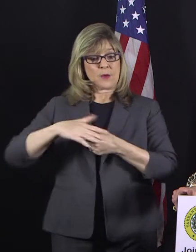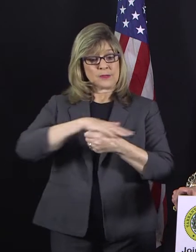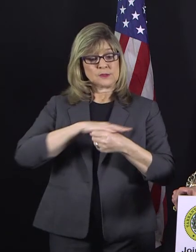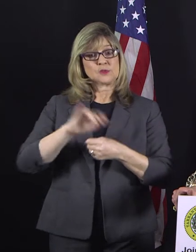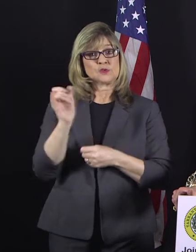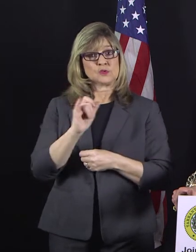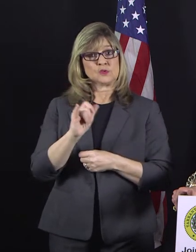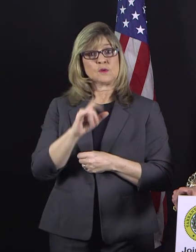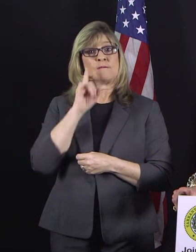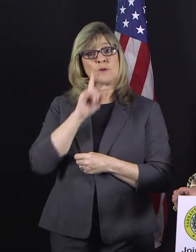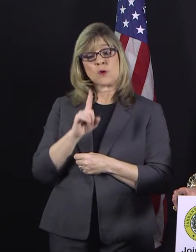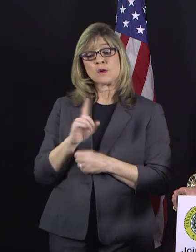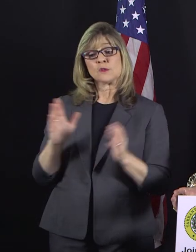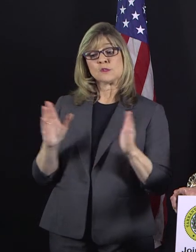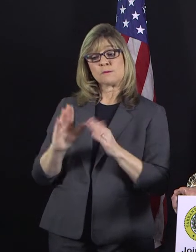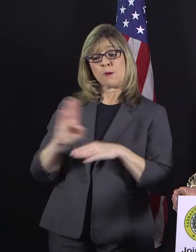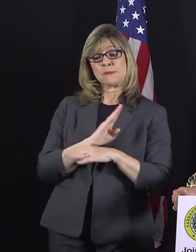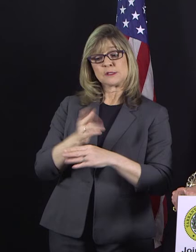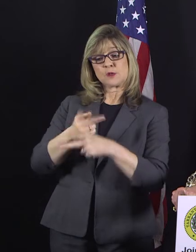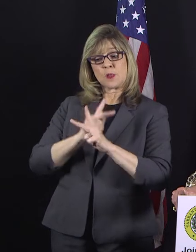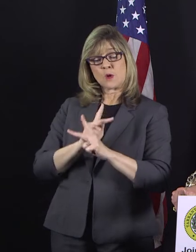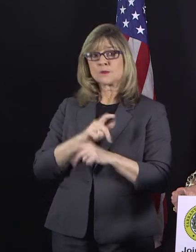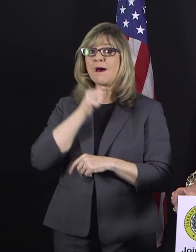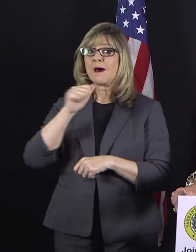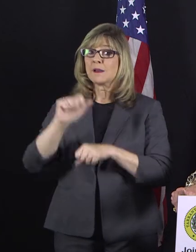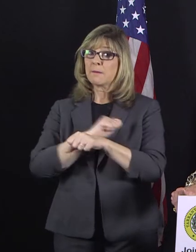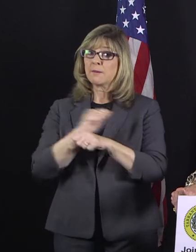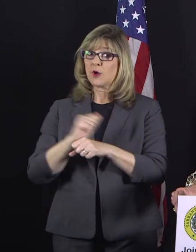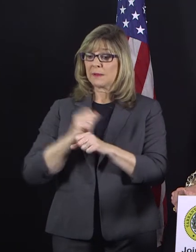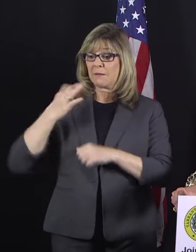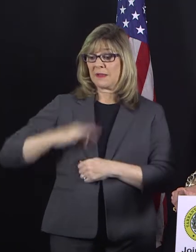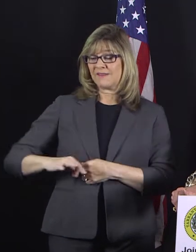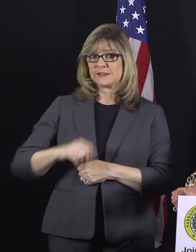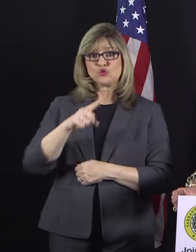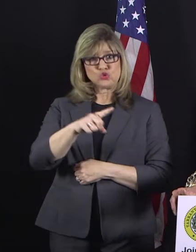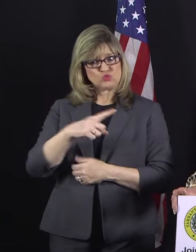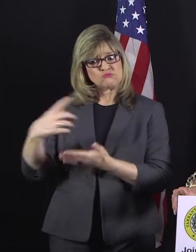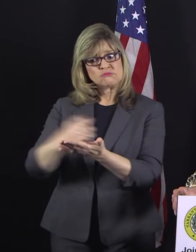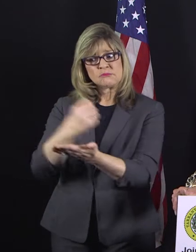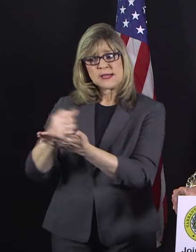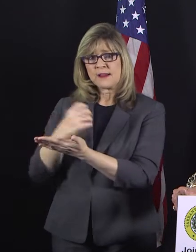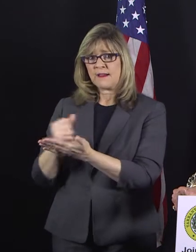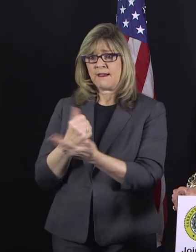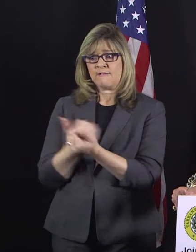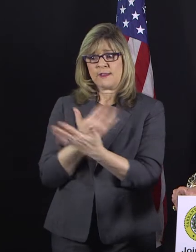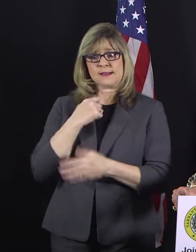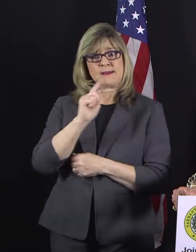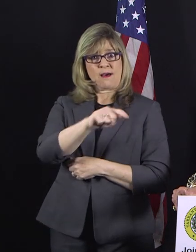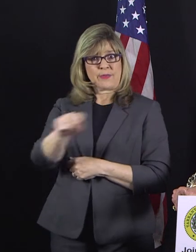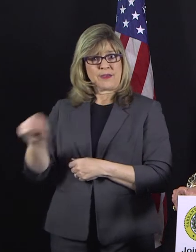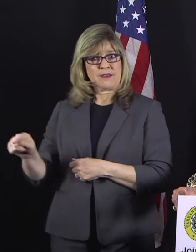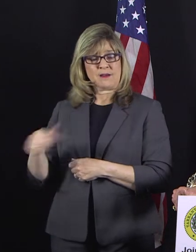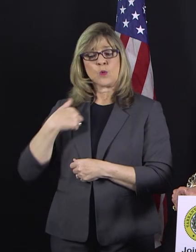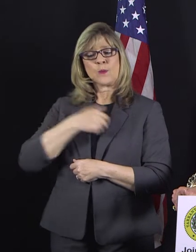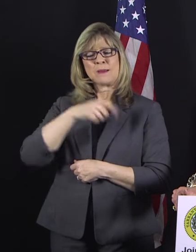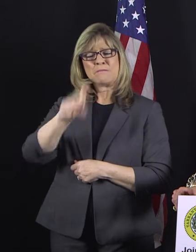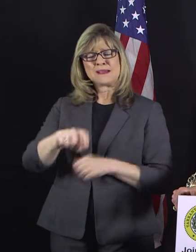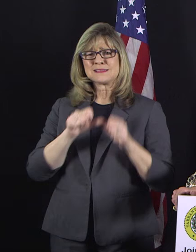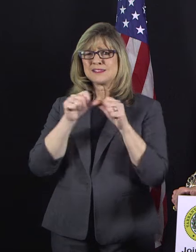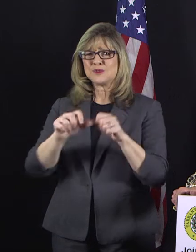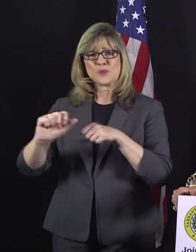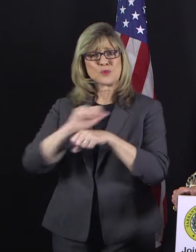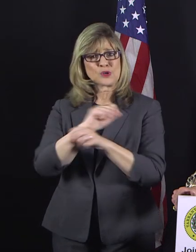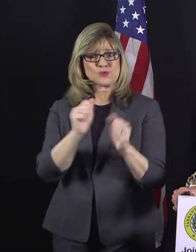loans, for unemployment benefits. Take advantage of what's out there. We have to continue to work together.